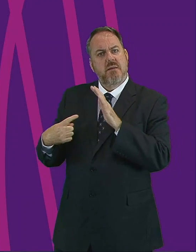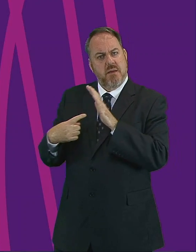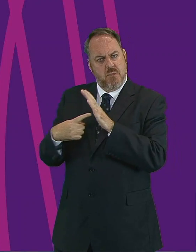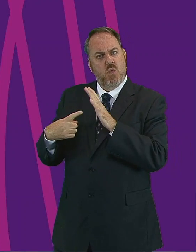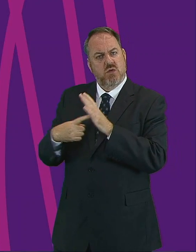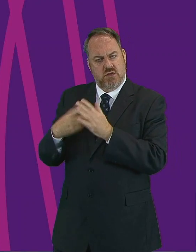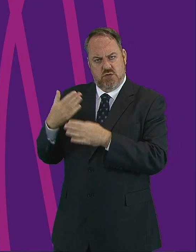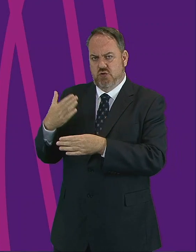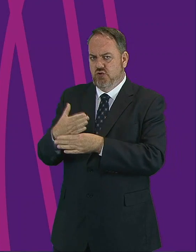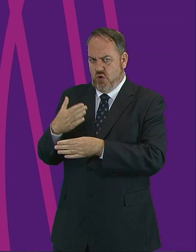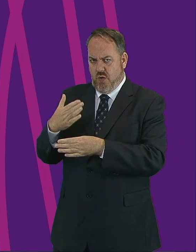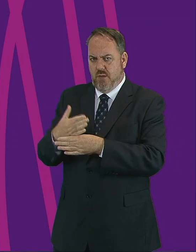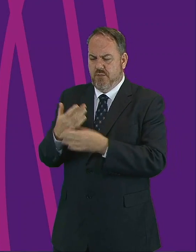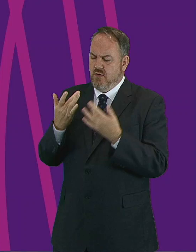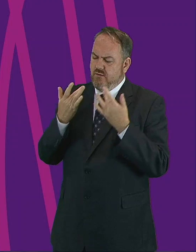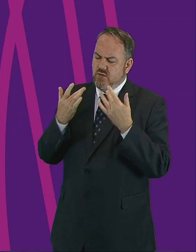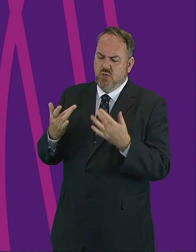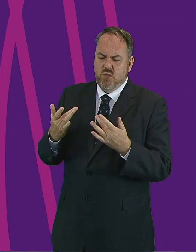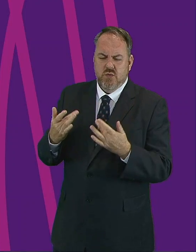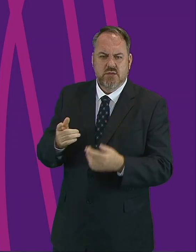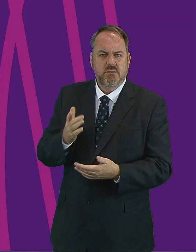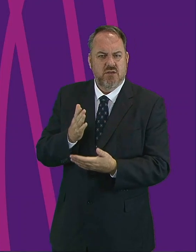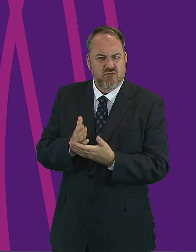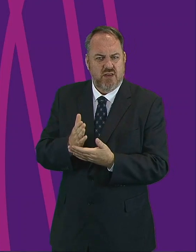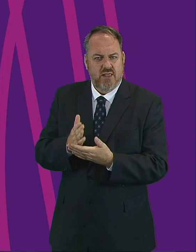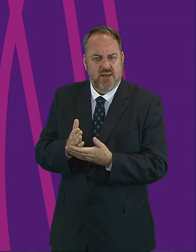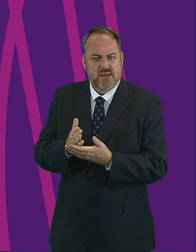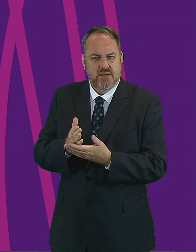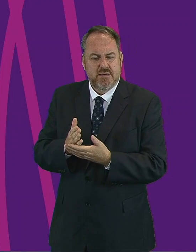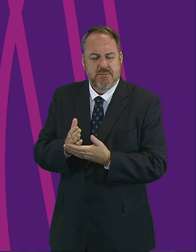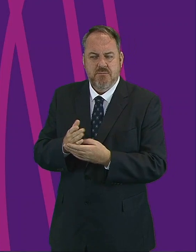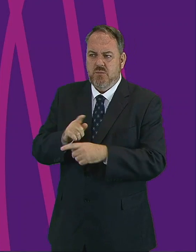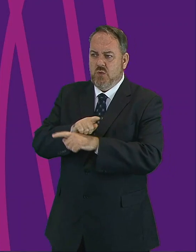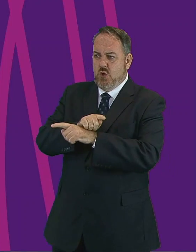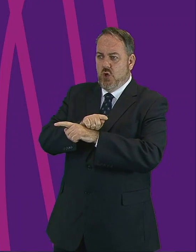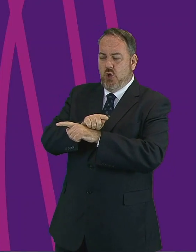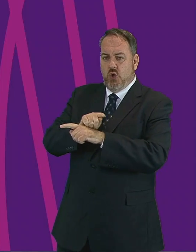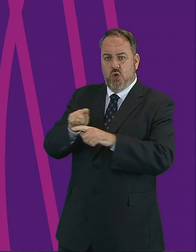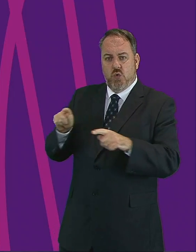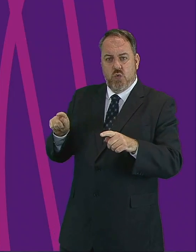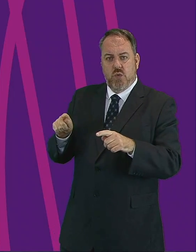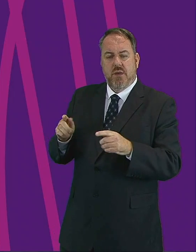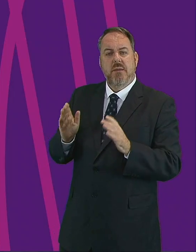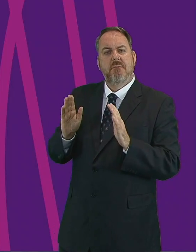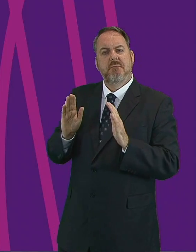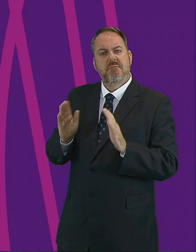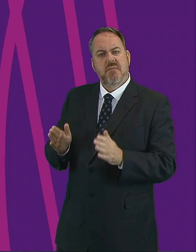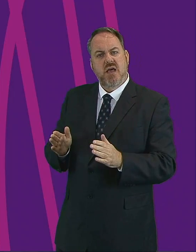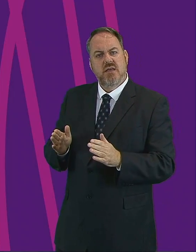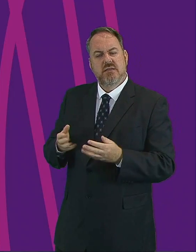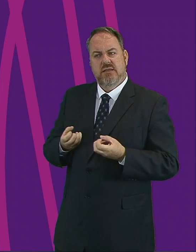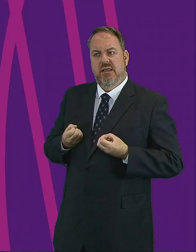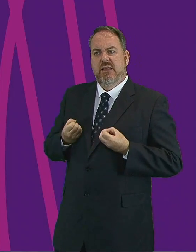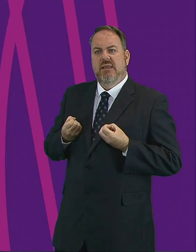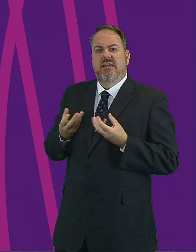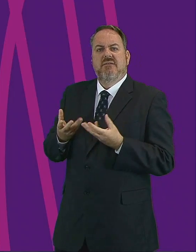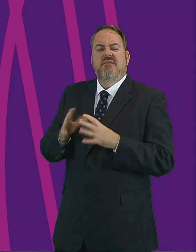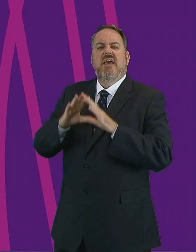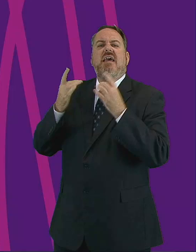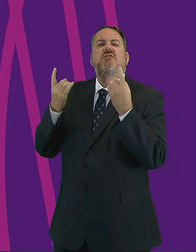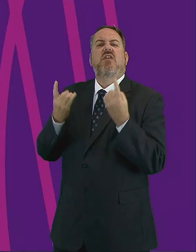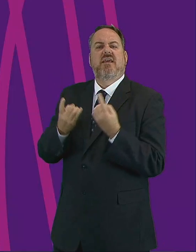that. And it's, it demands that you give your all in the